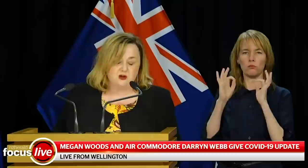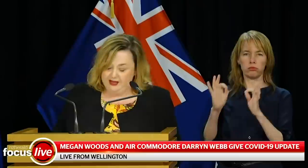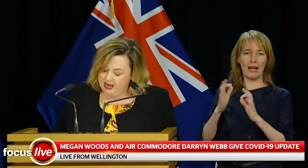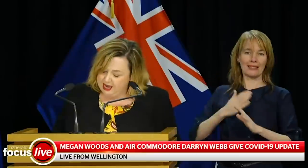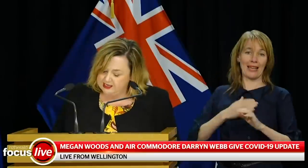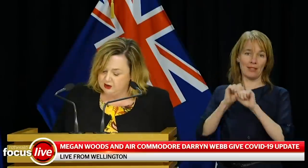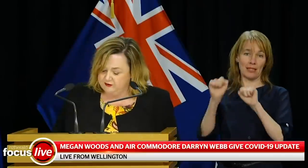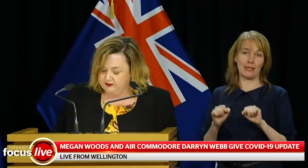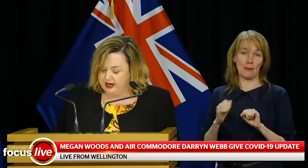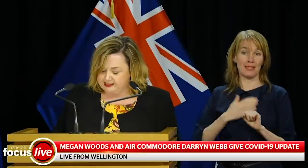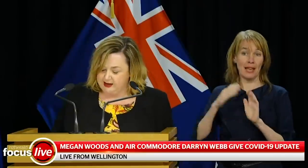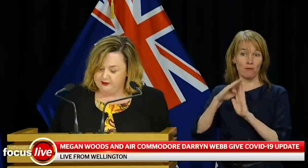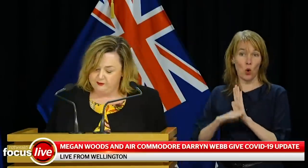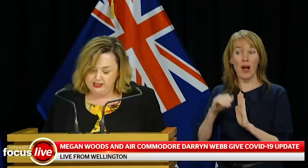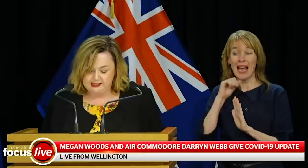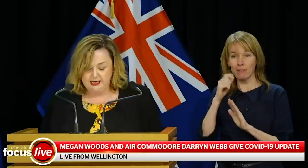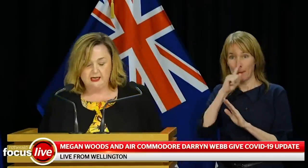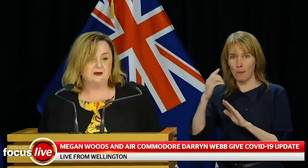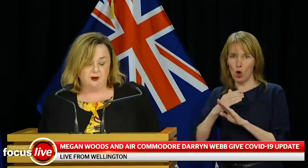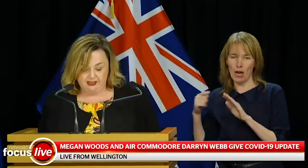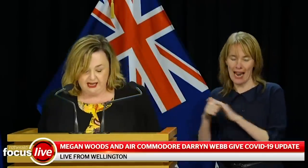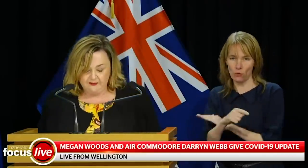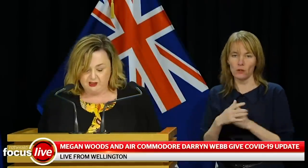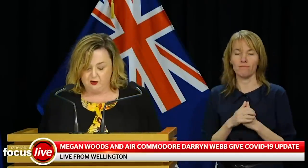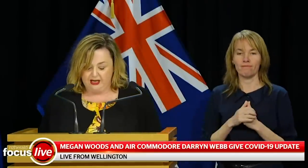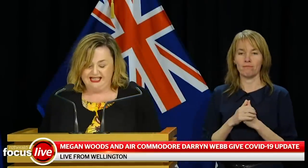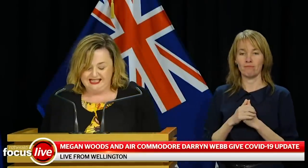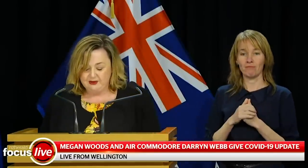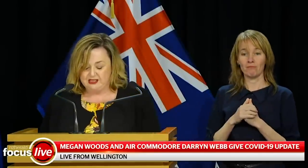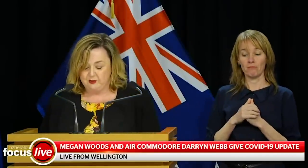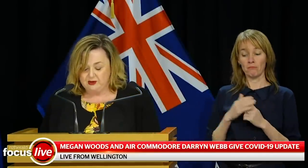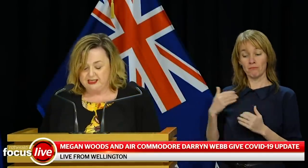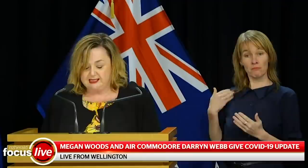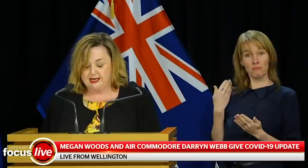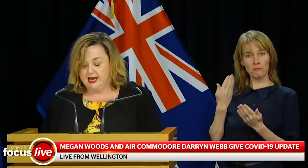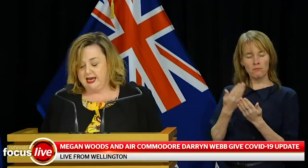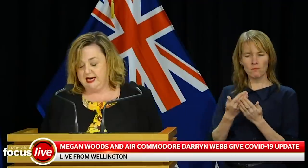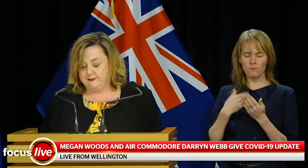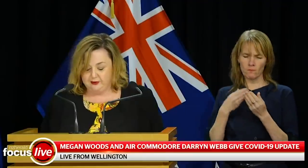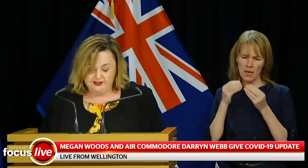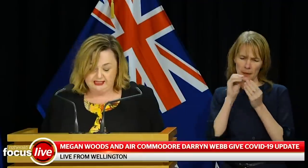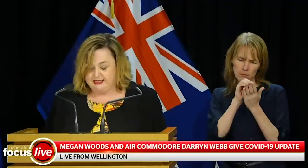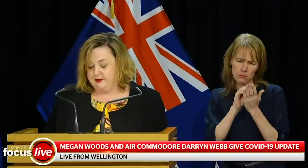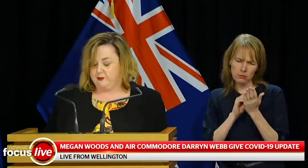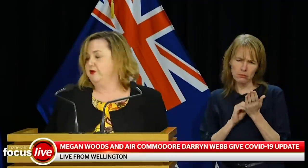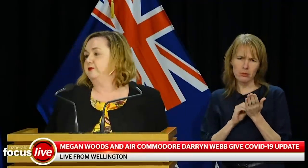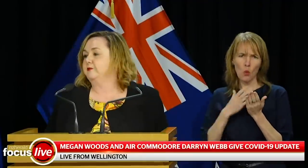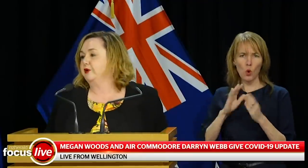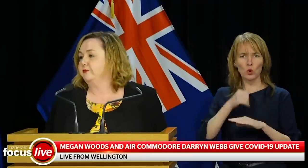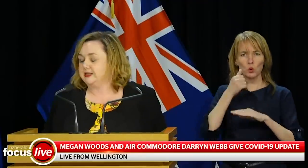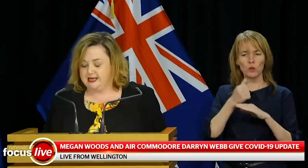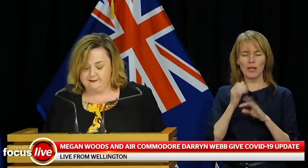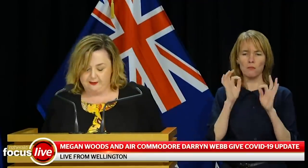have worked extremely hard over the past couple of weeks to build a safer, stronger exemptions process, and a number of systemic